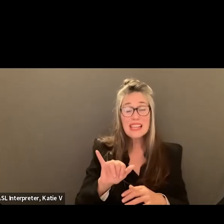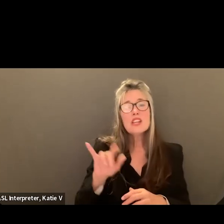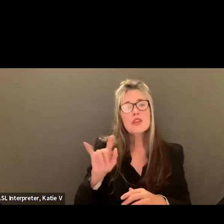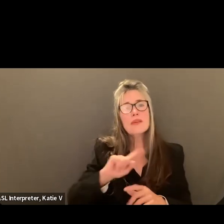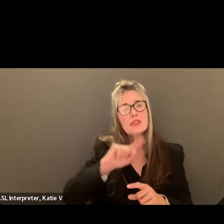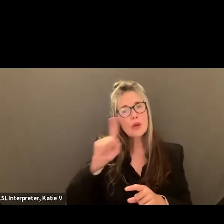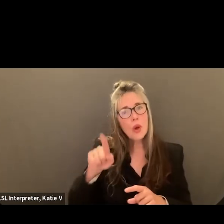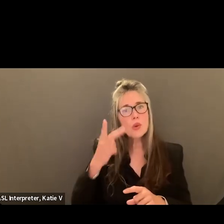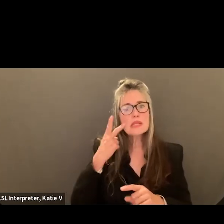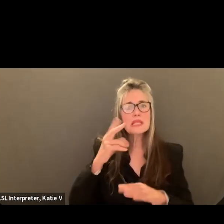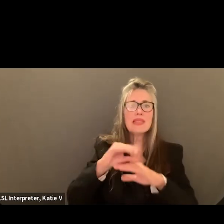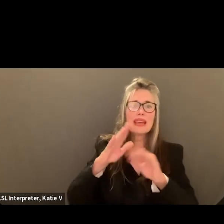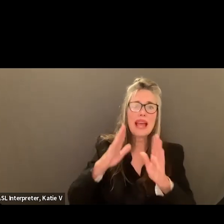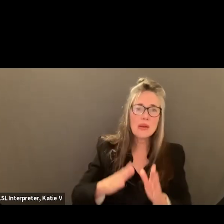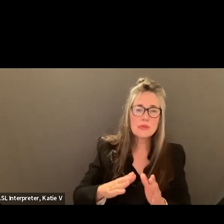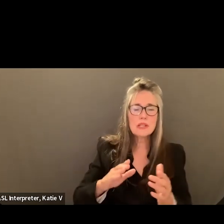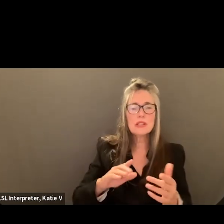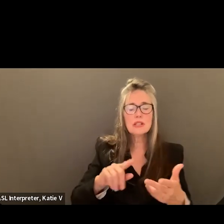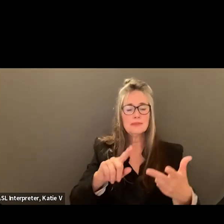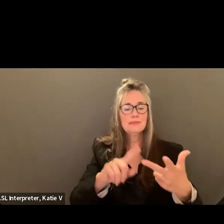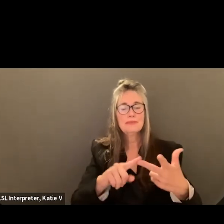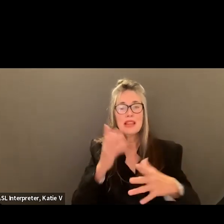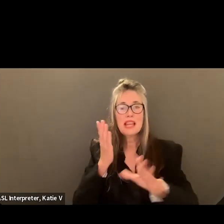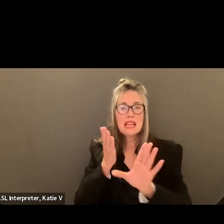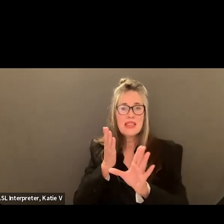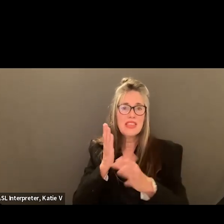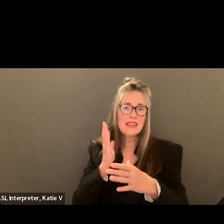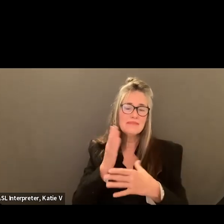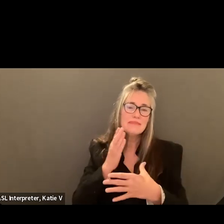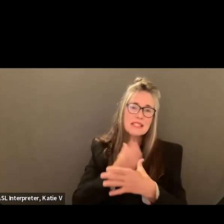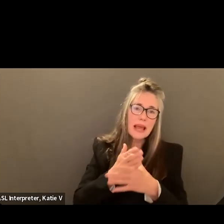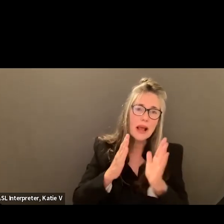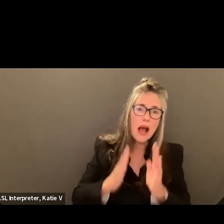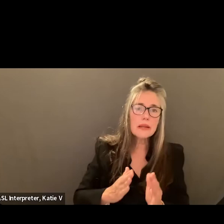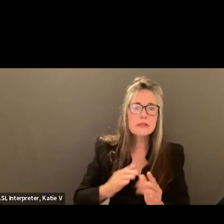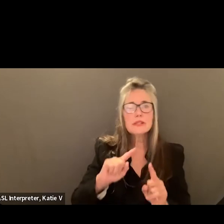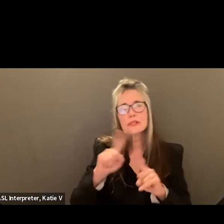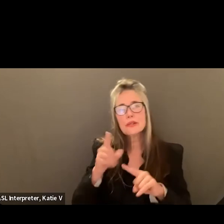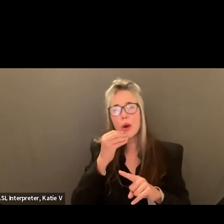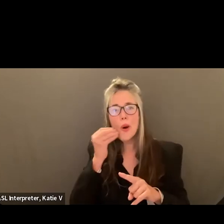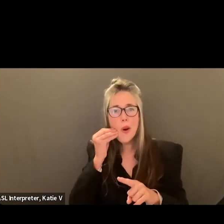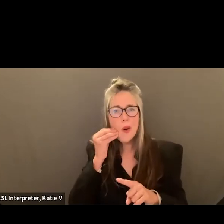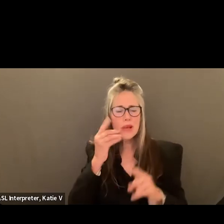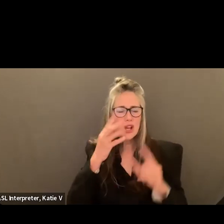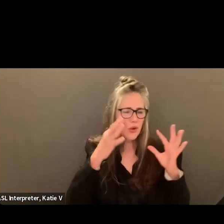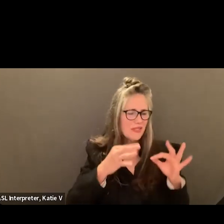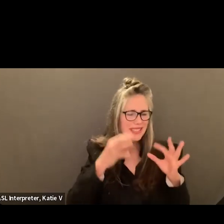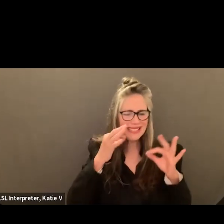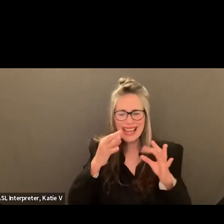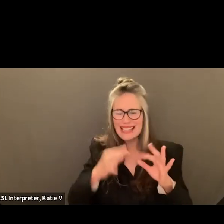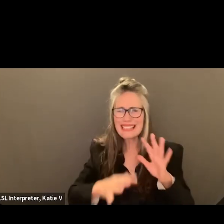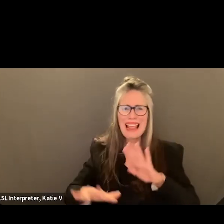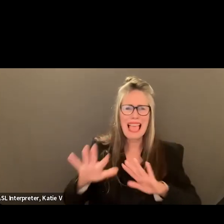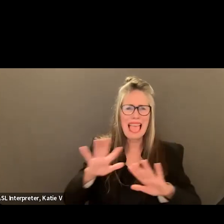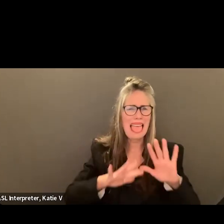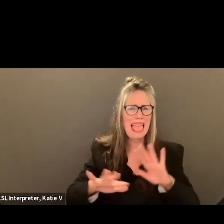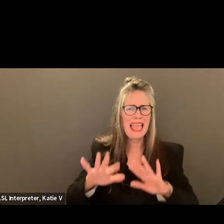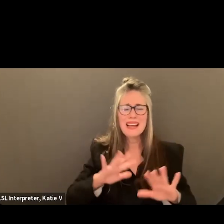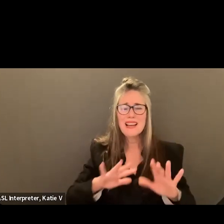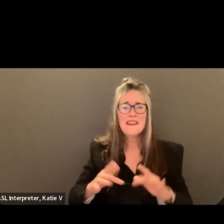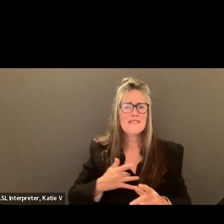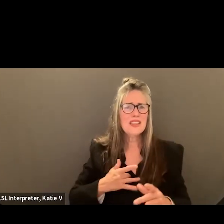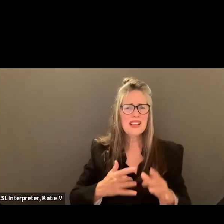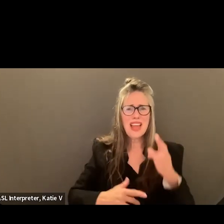to your counselor? Do you need to go to psychologist? Do you need to just like go home? Like they'll ask you where you need to go. And then you have to make that decision for yourself. And then